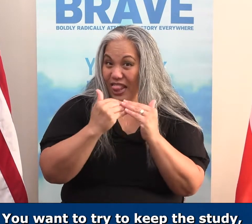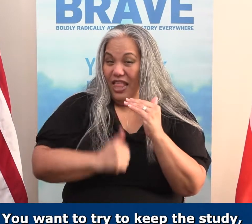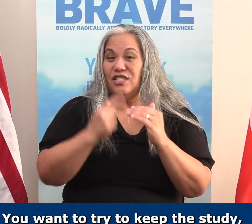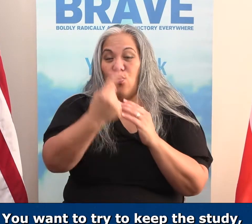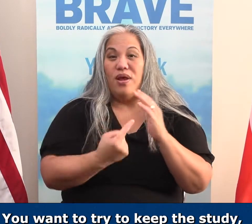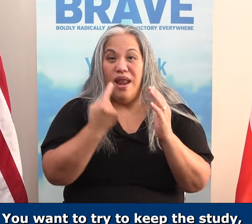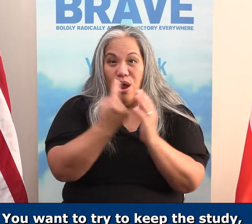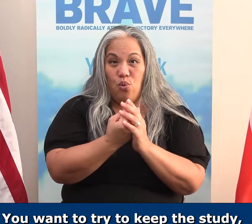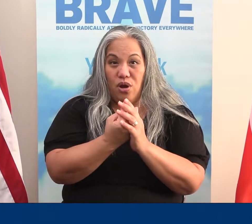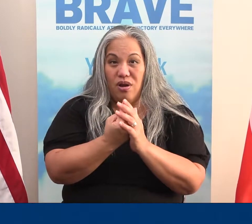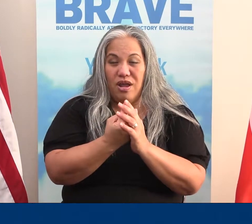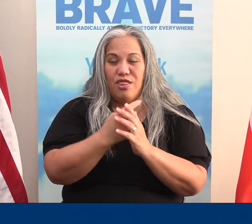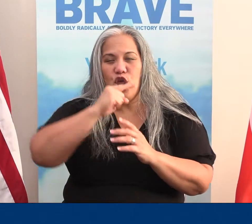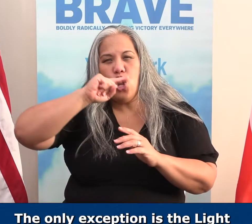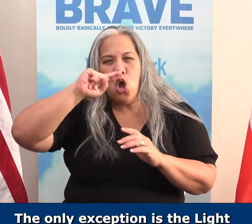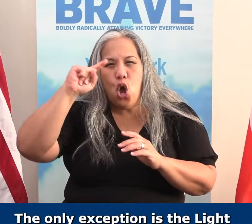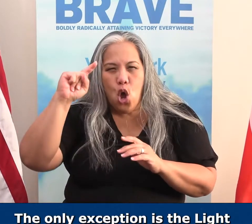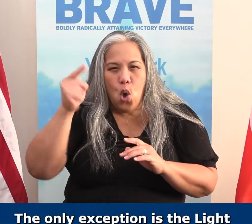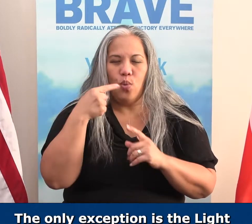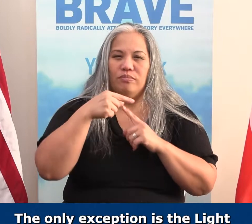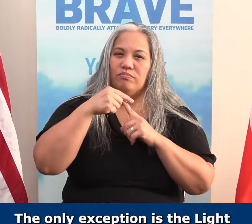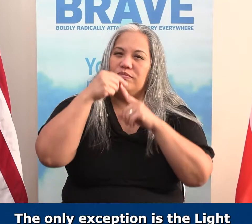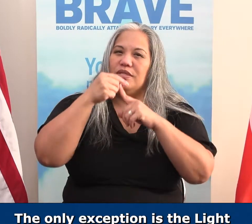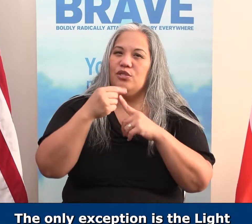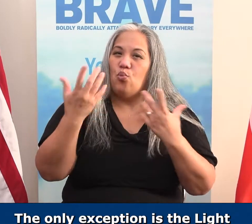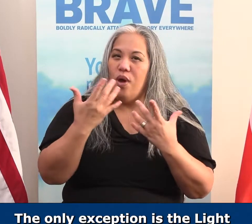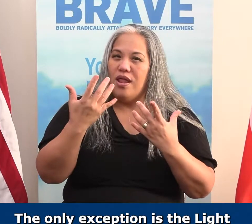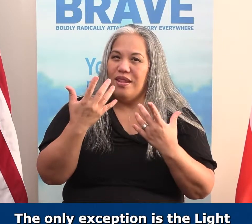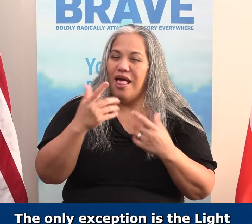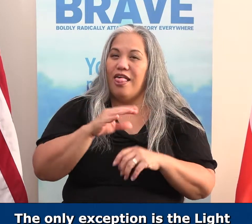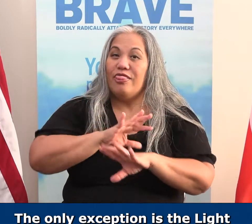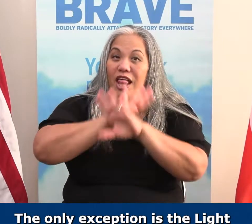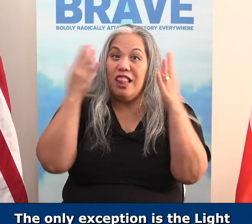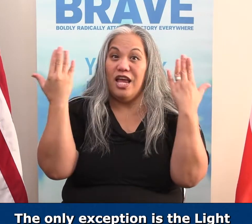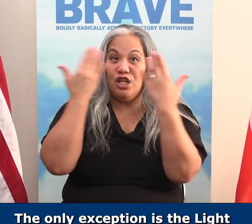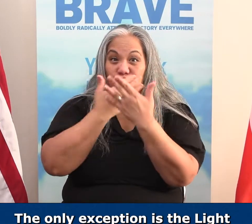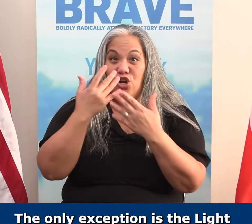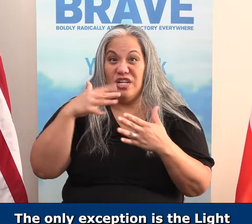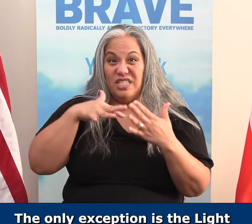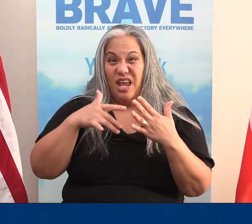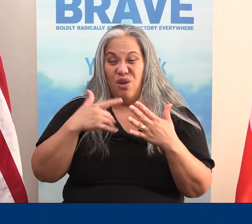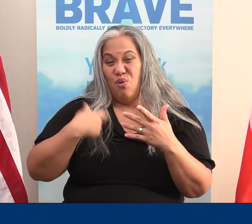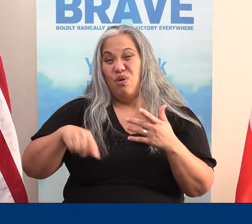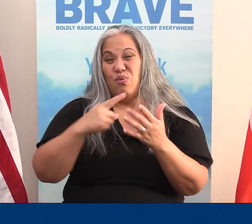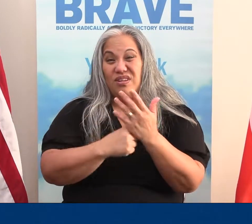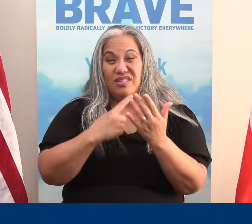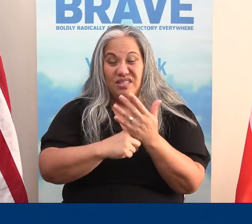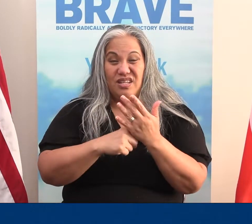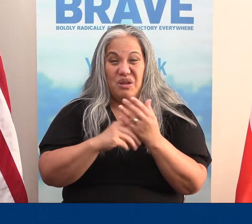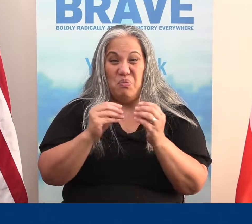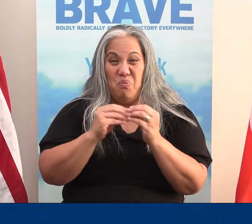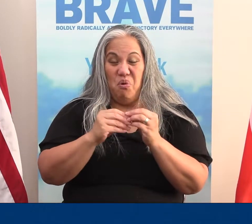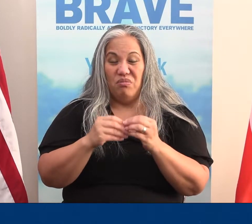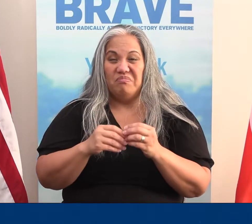under an hour. The only exception is the Light and Darkness study. And we'll be talking more about that. Amen?